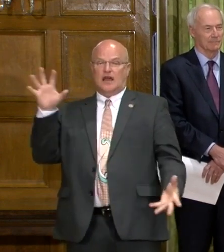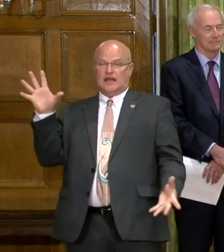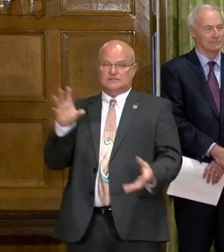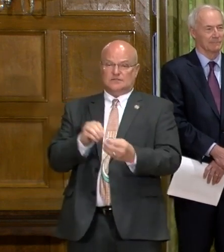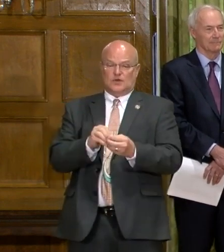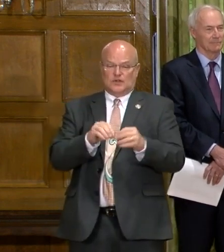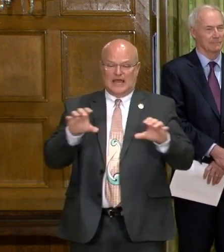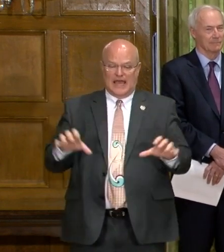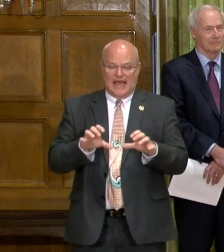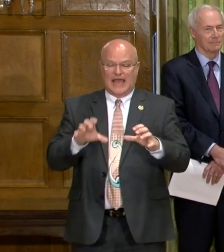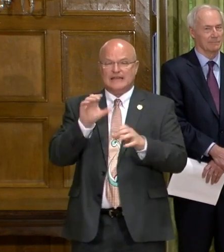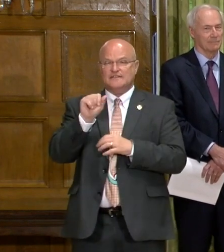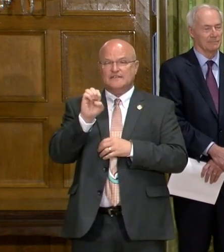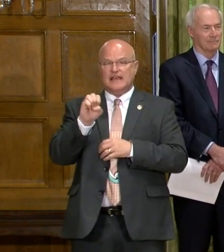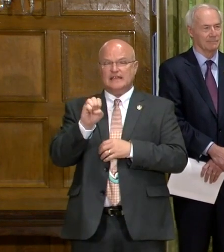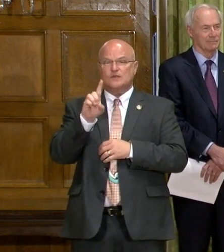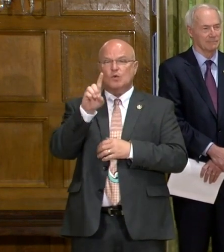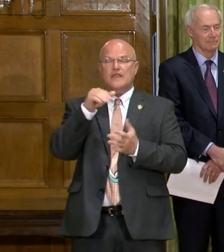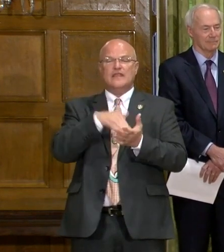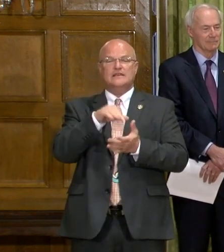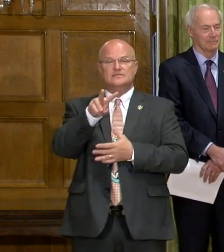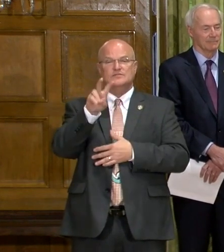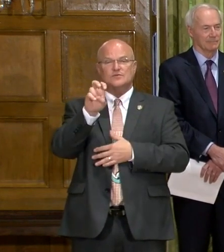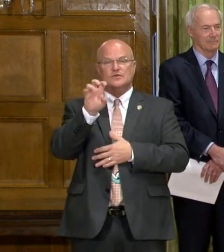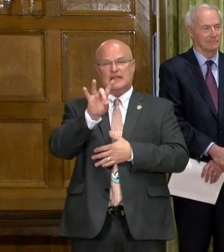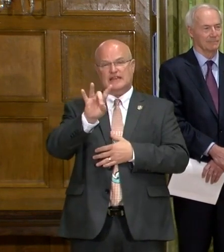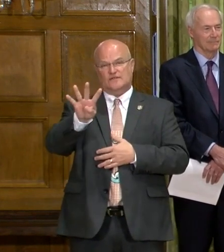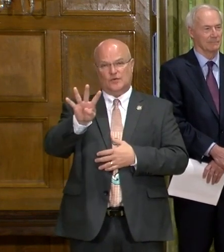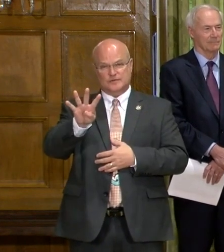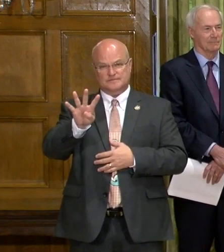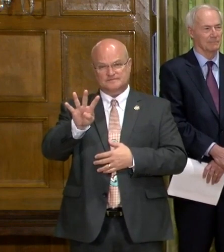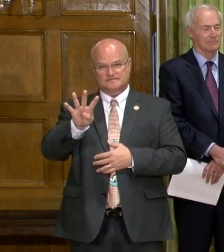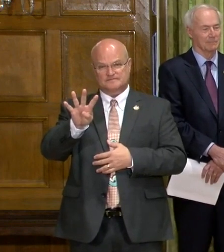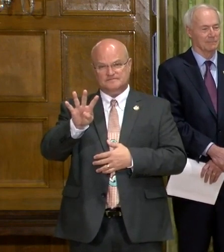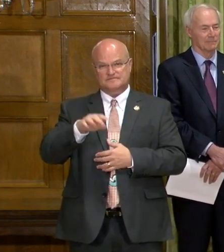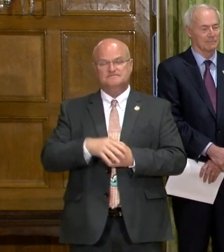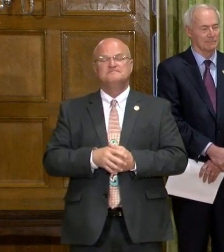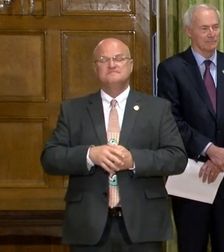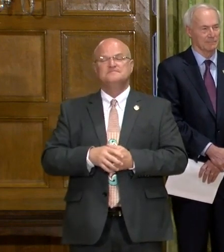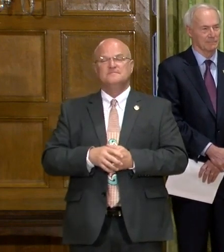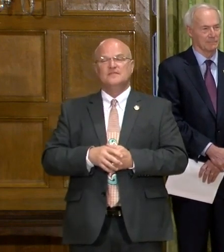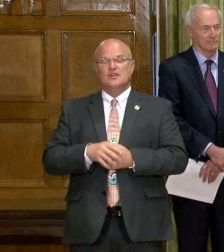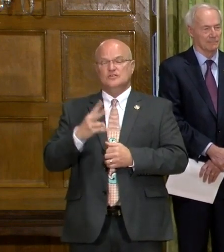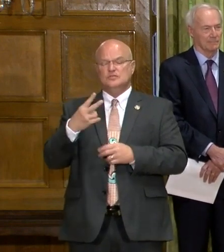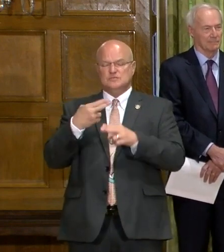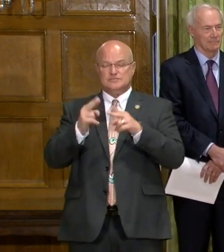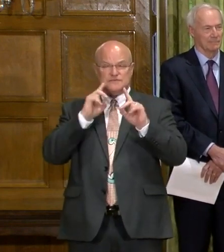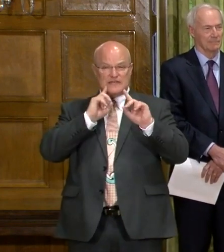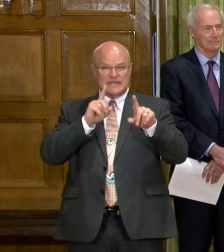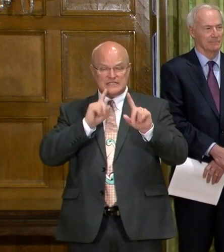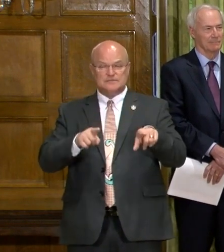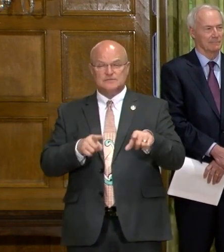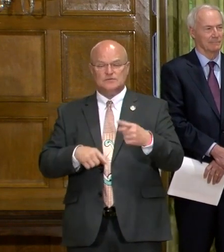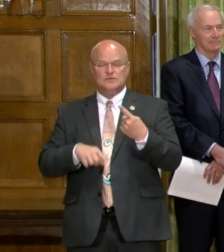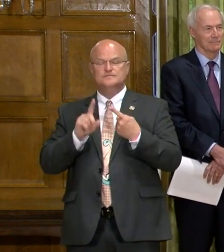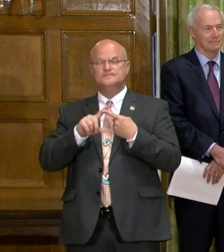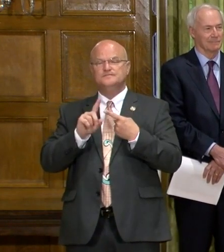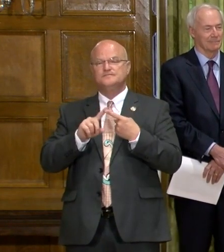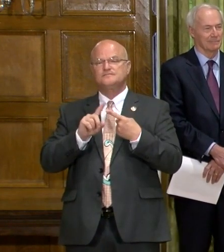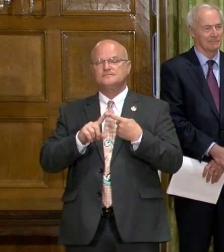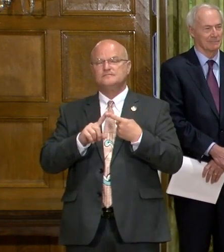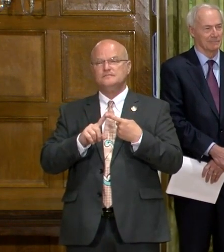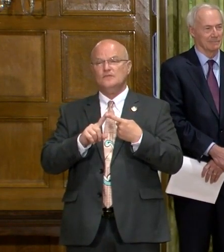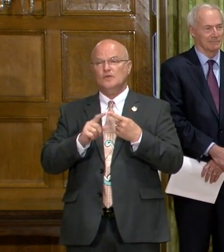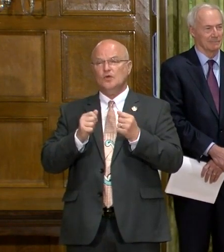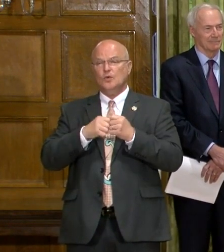total active case count right now is 1,284. Uh, two brief announcements. Uh, one is, um,